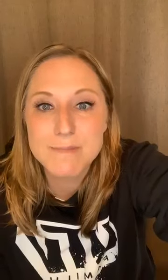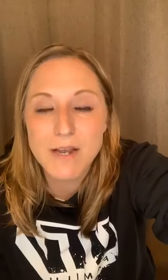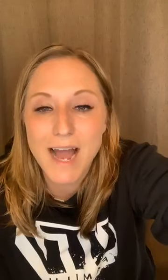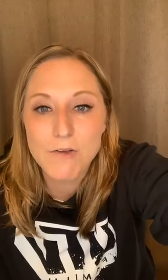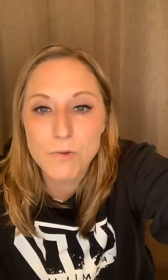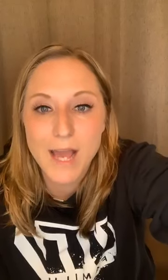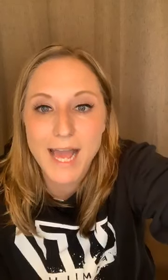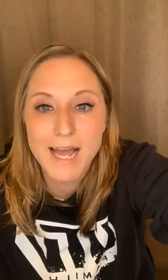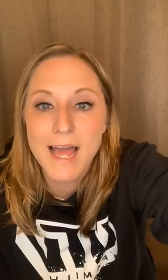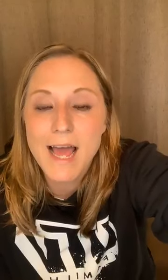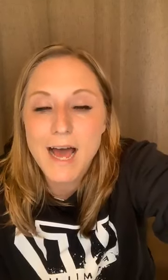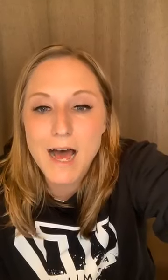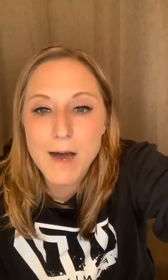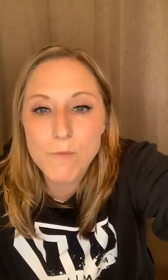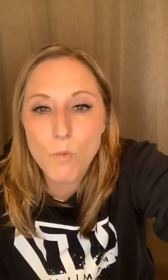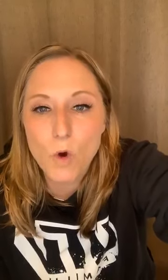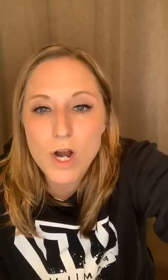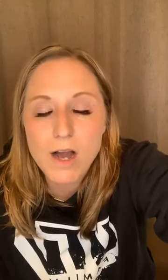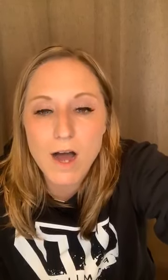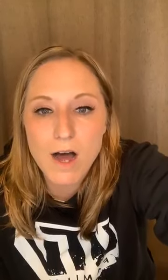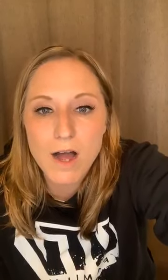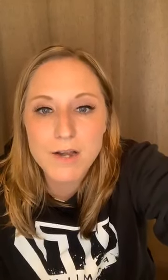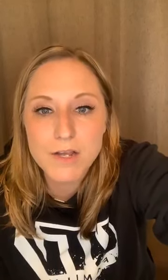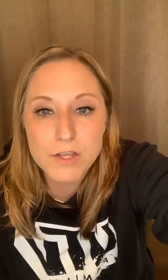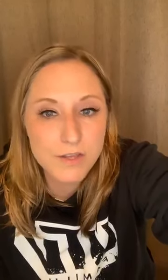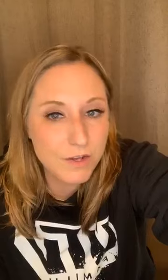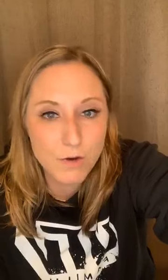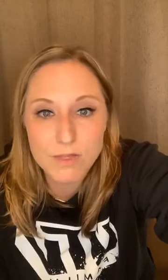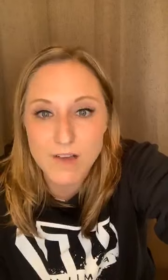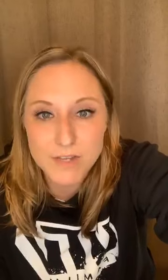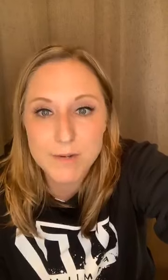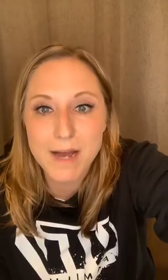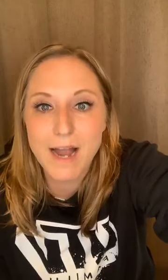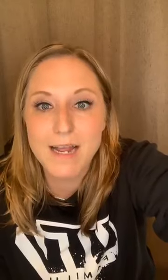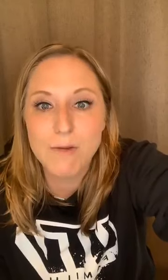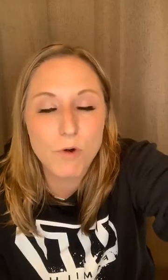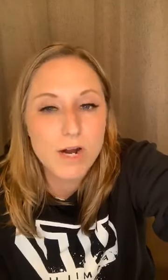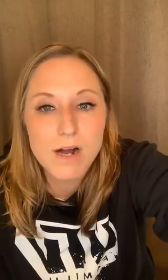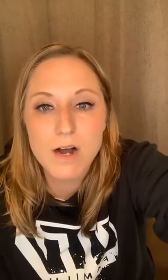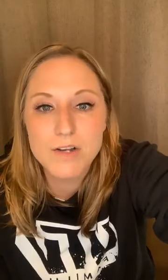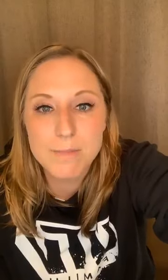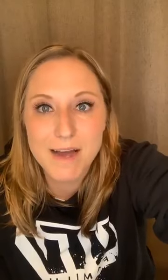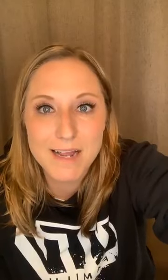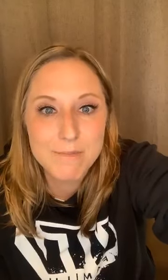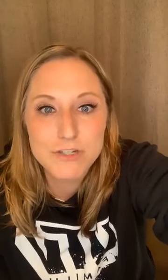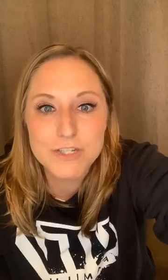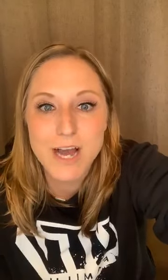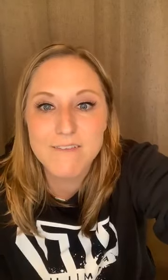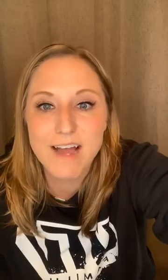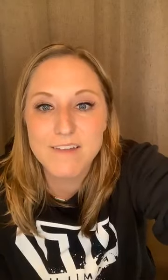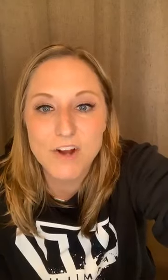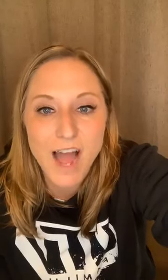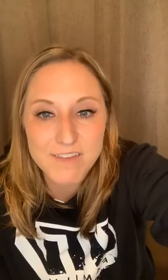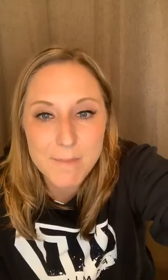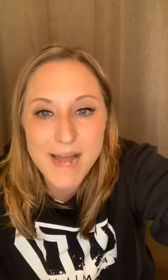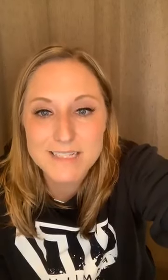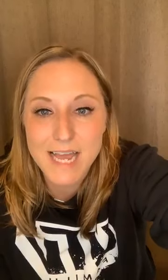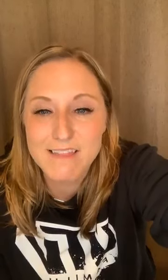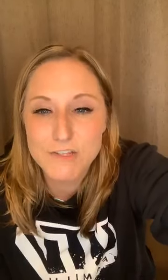on how you can, um, work on, you know, loving your body, work on your body image stuff. And if you're having a bad day, these are